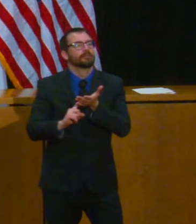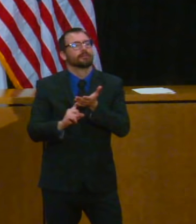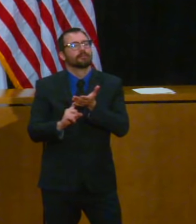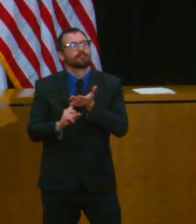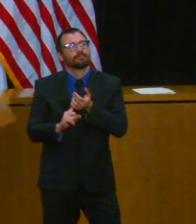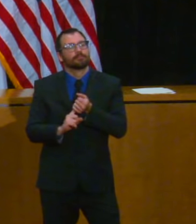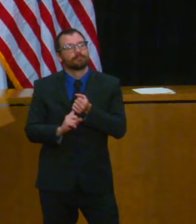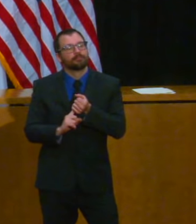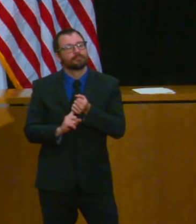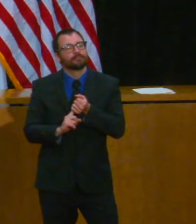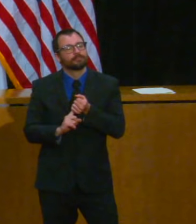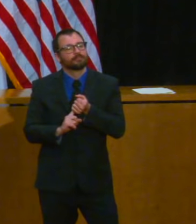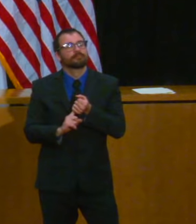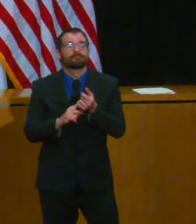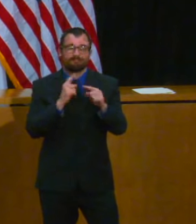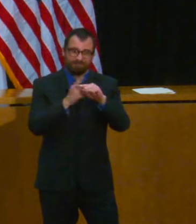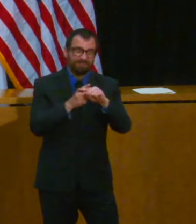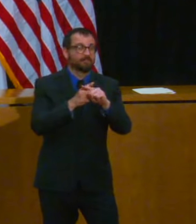in order to reopen